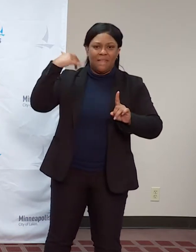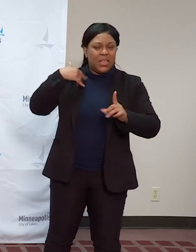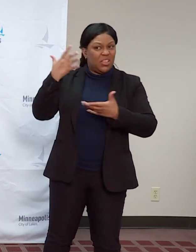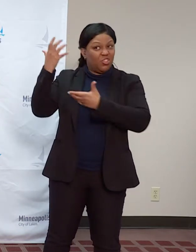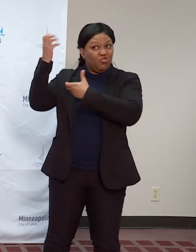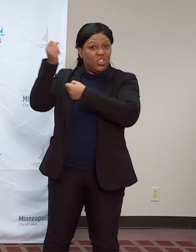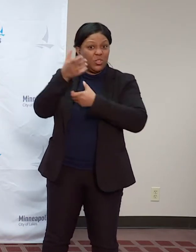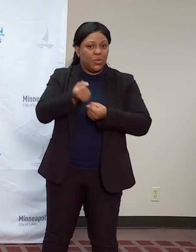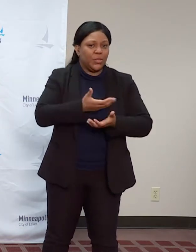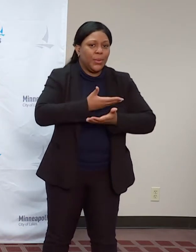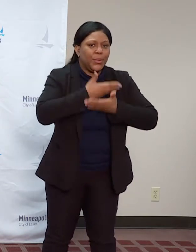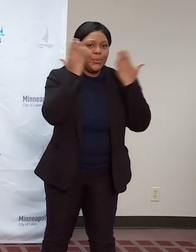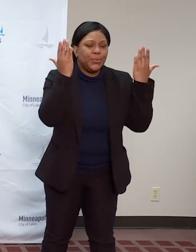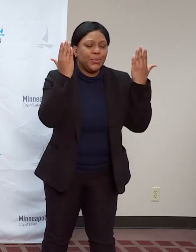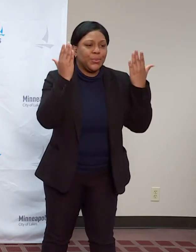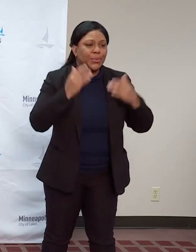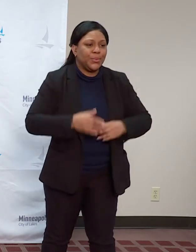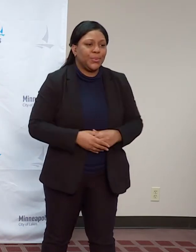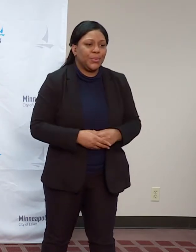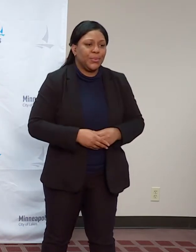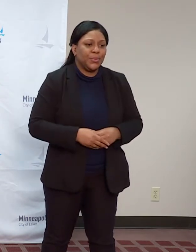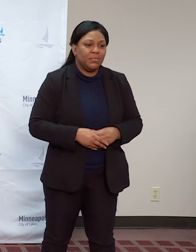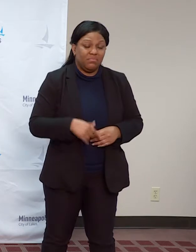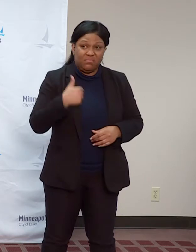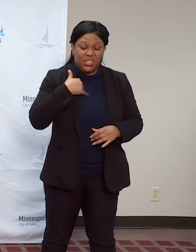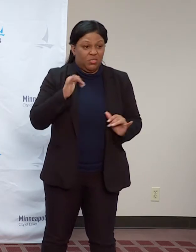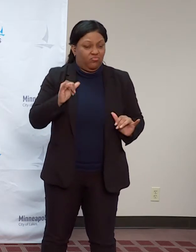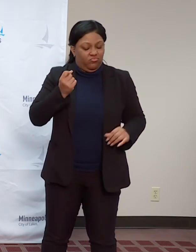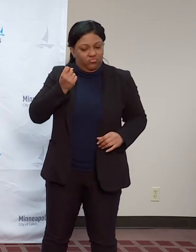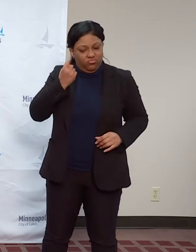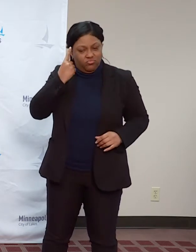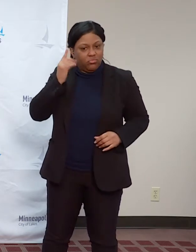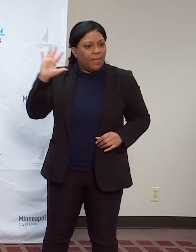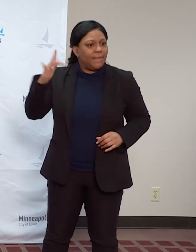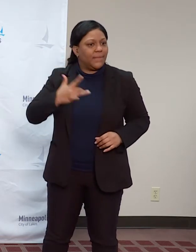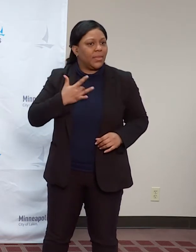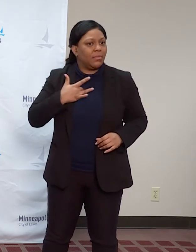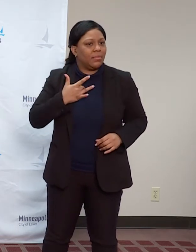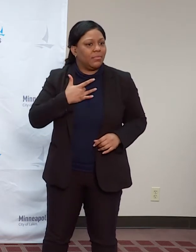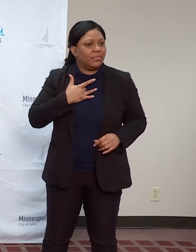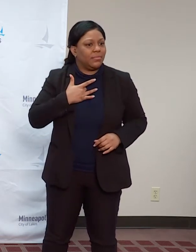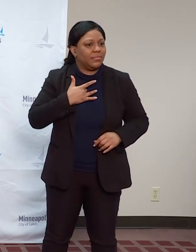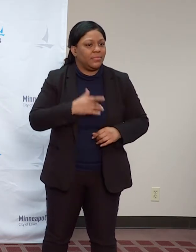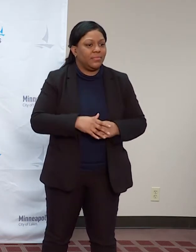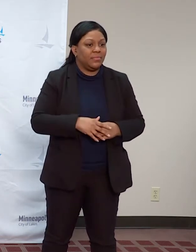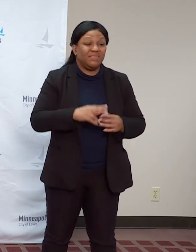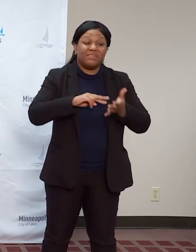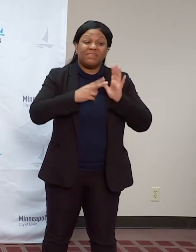The first step of rebuilding trust is honest and good communication.